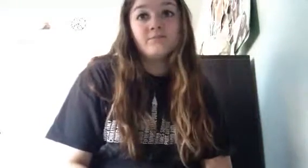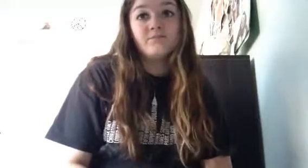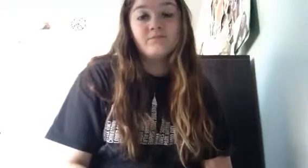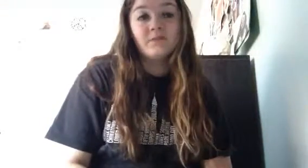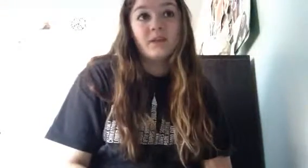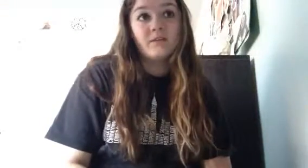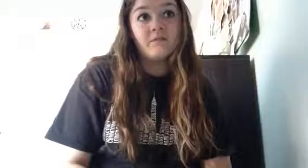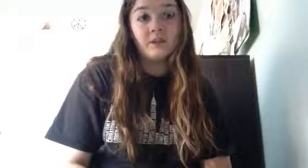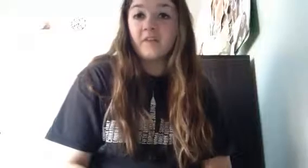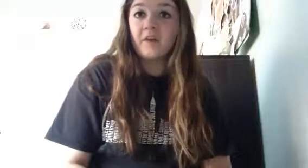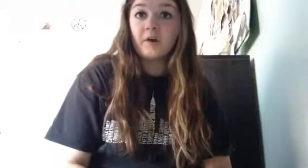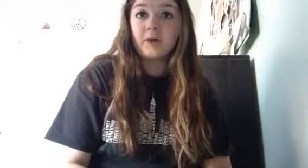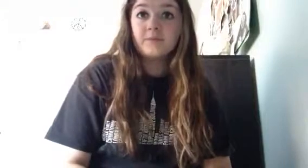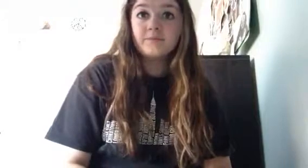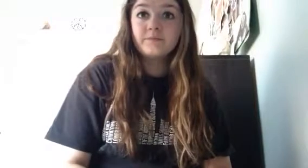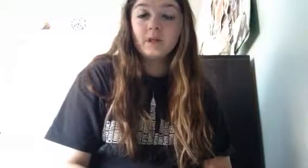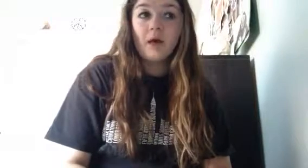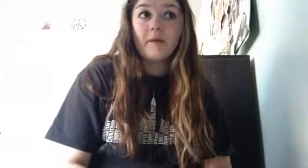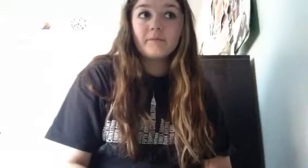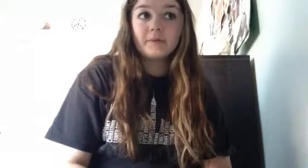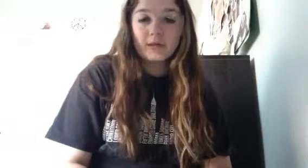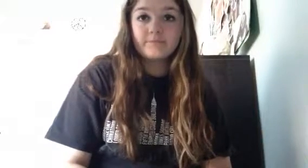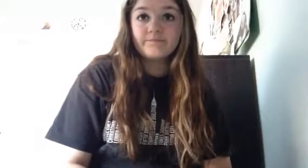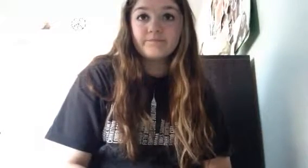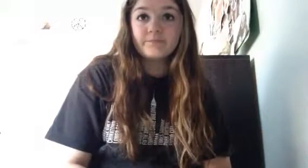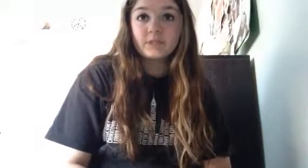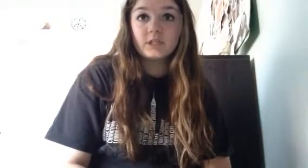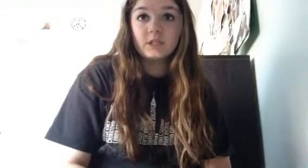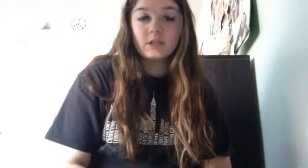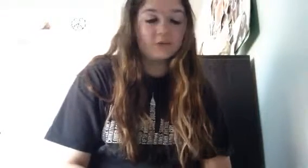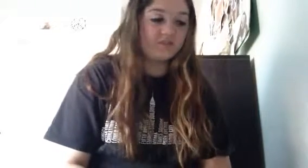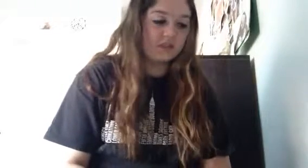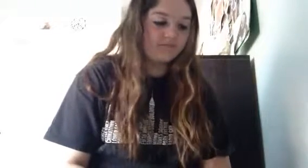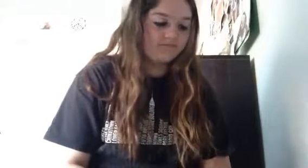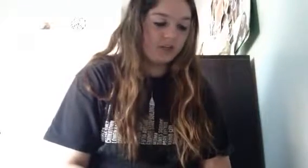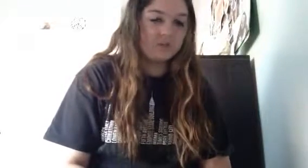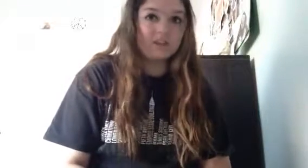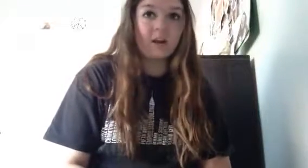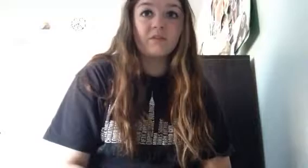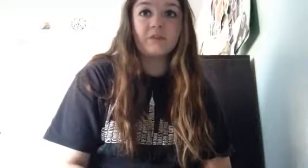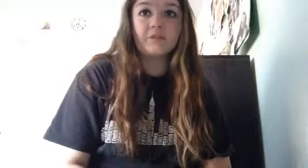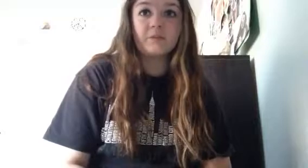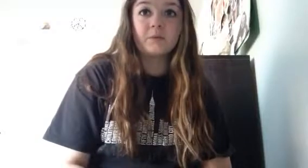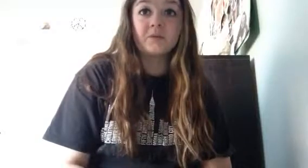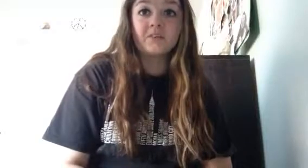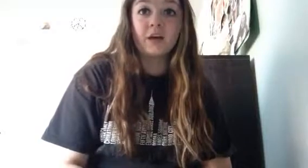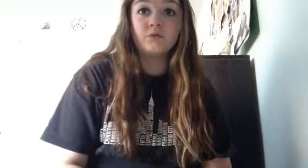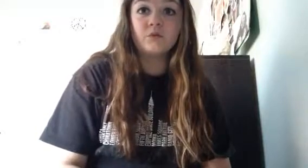figured out the hard way but yeah it wasn't fair it was not very fun for me because i was